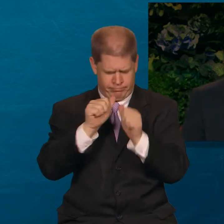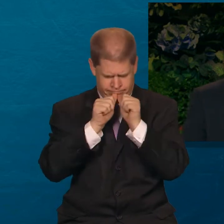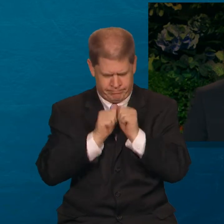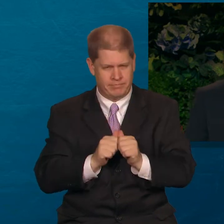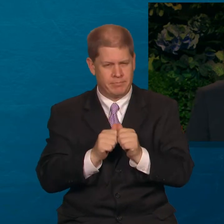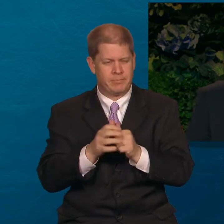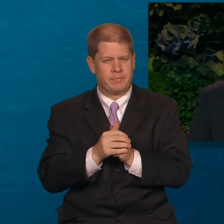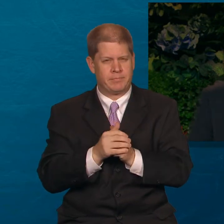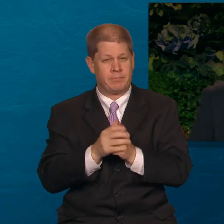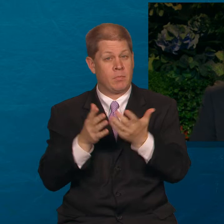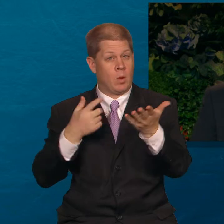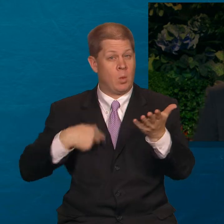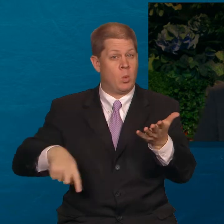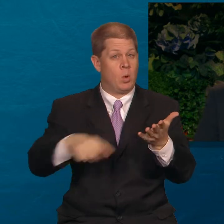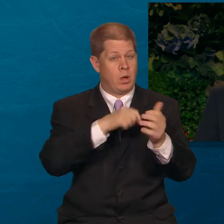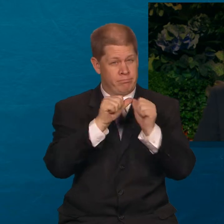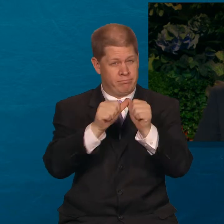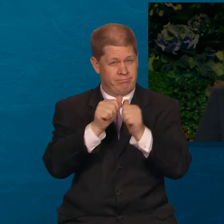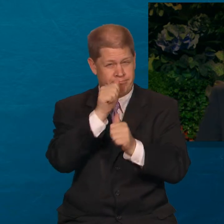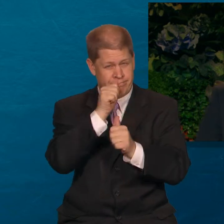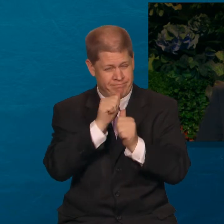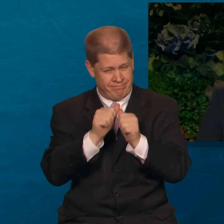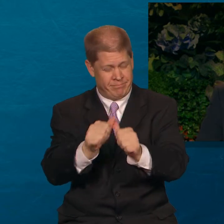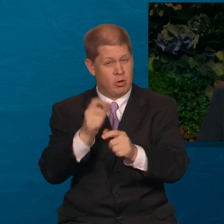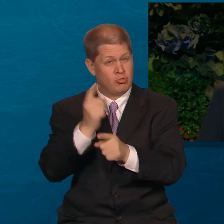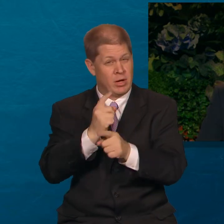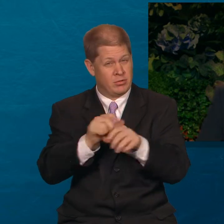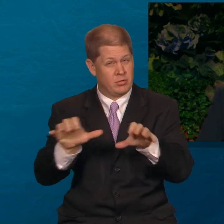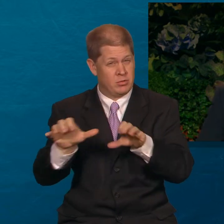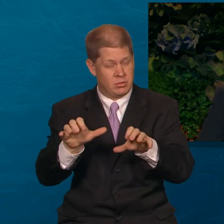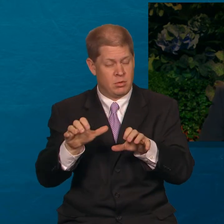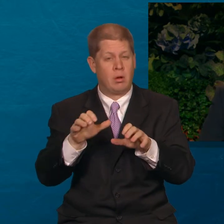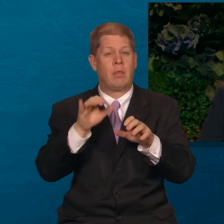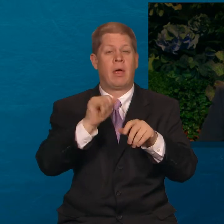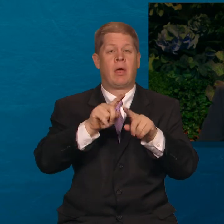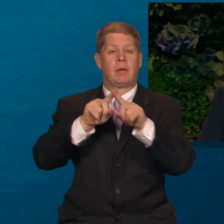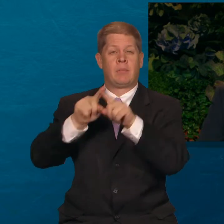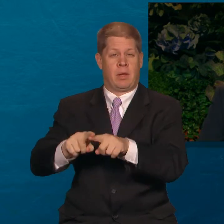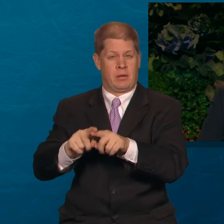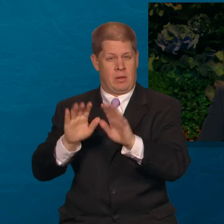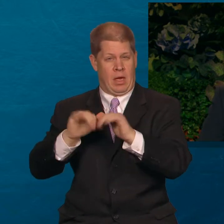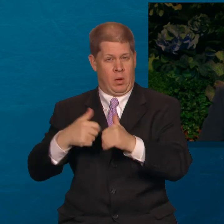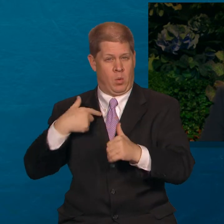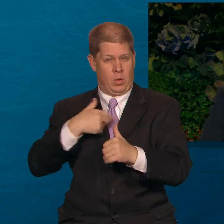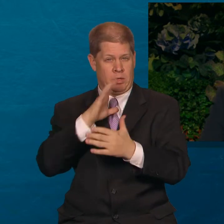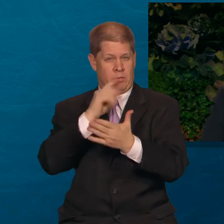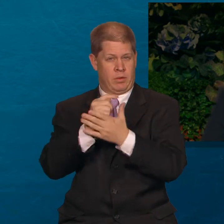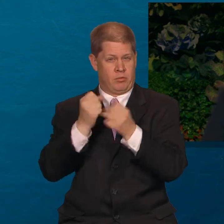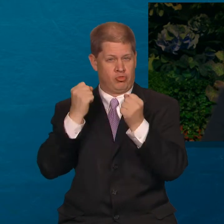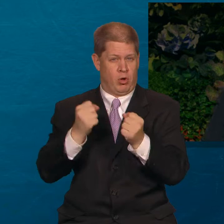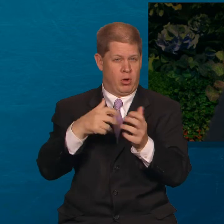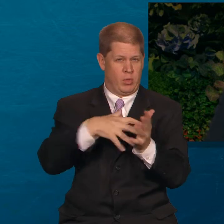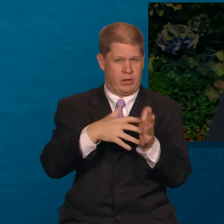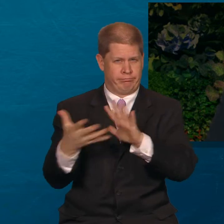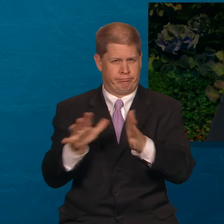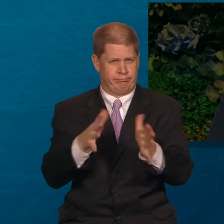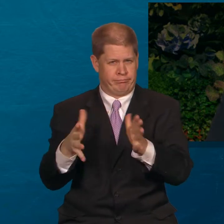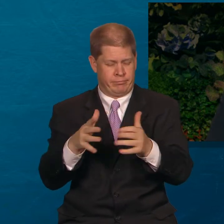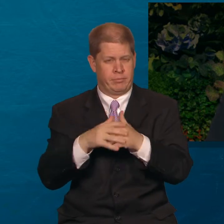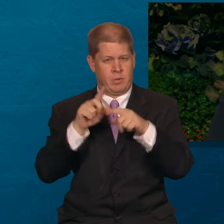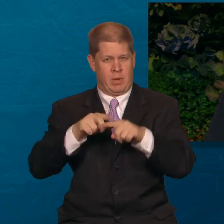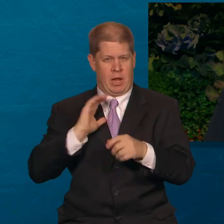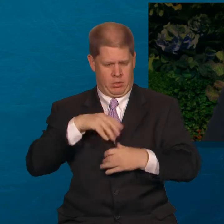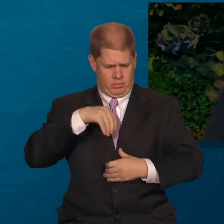Our ability to endure to the end in righteousness will be in direct proportion to the strength of our testimony and the depth of our